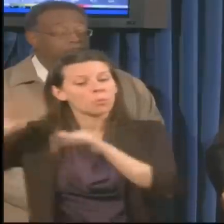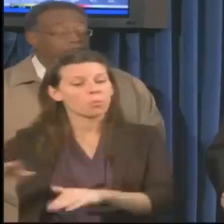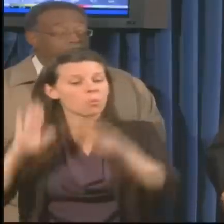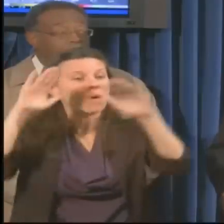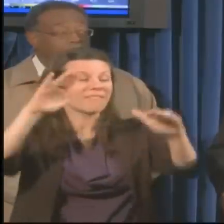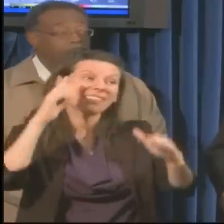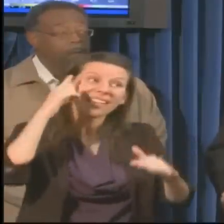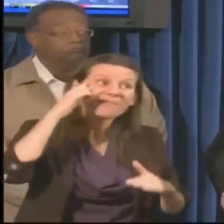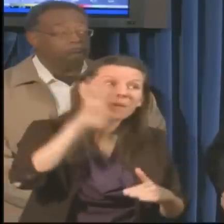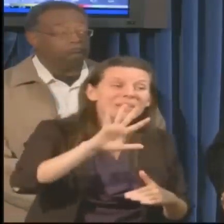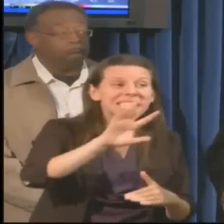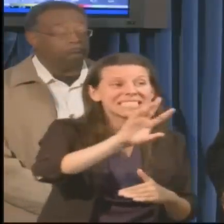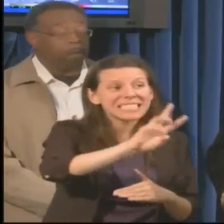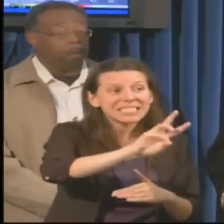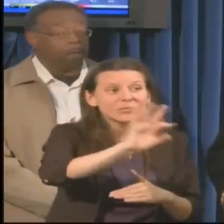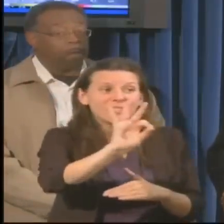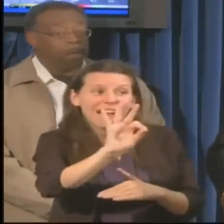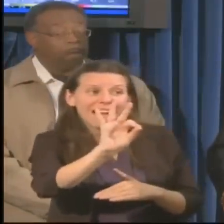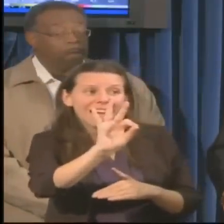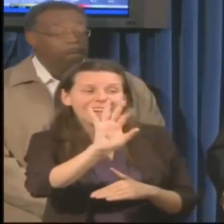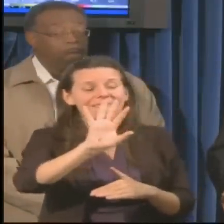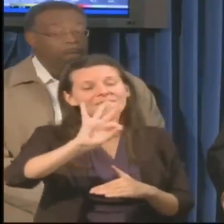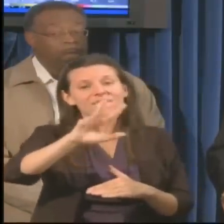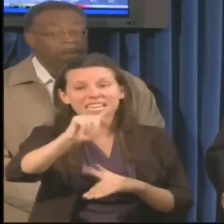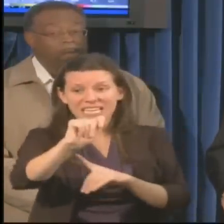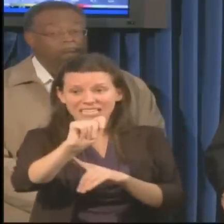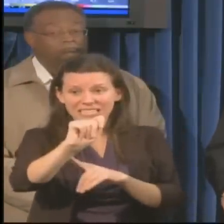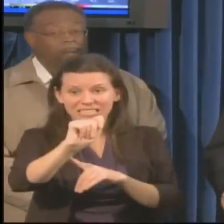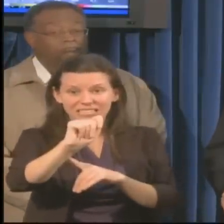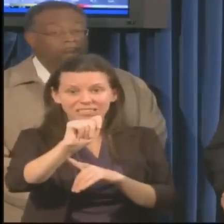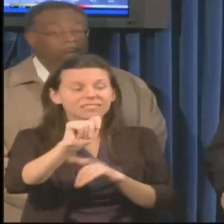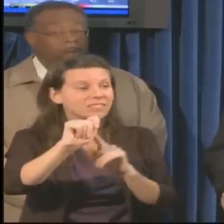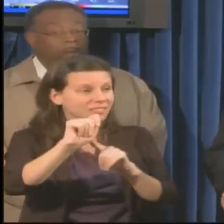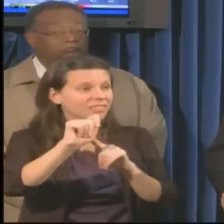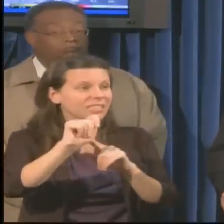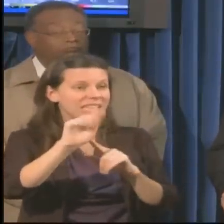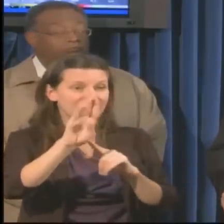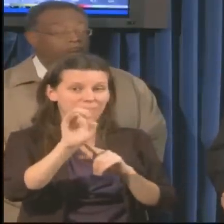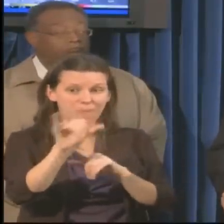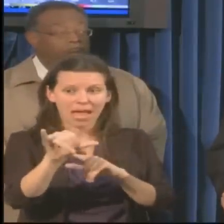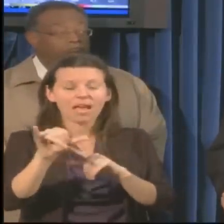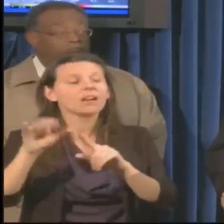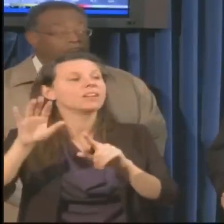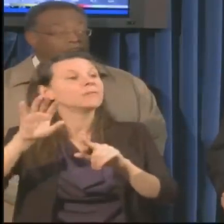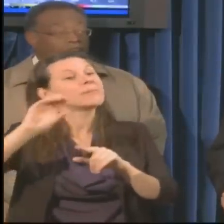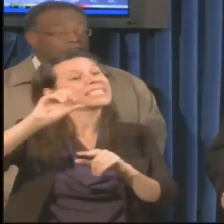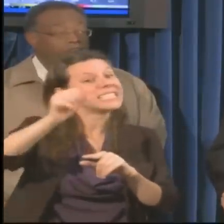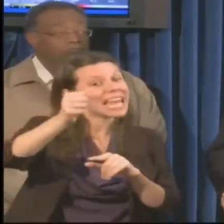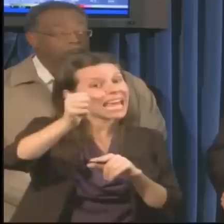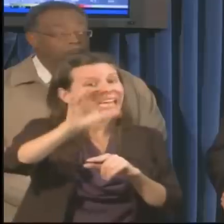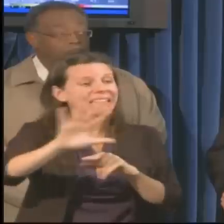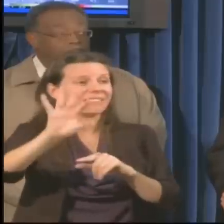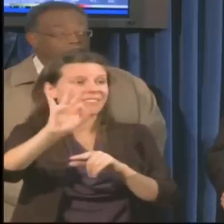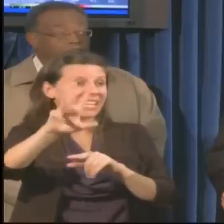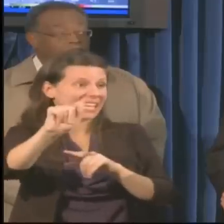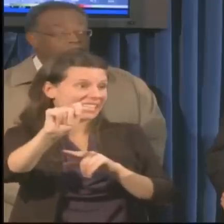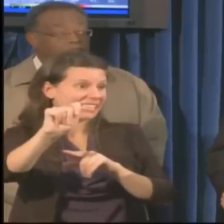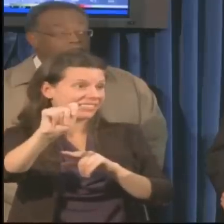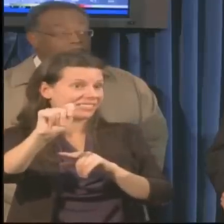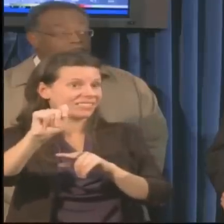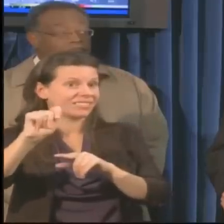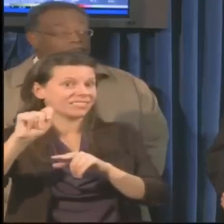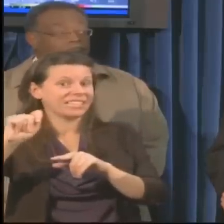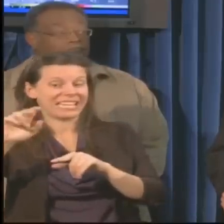the bay and 10 to 15 feet in the Atlantic. I've already gotten pictures forwarded to me from Virginia Beach where the beach is basically